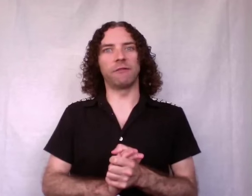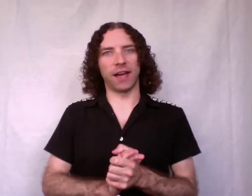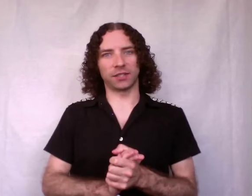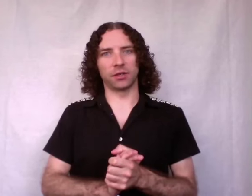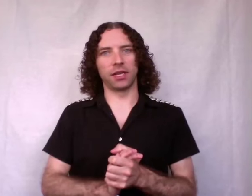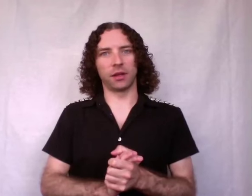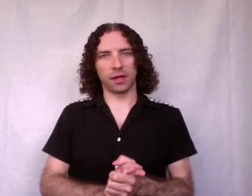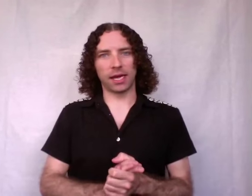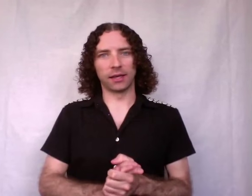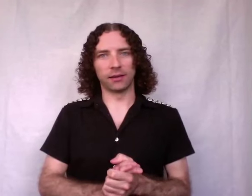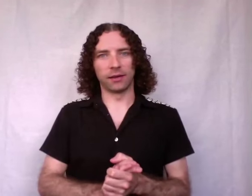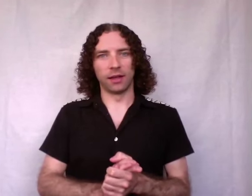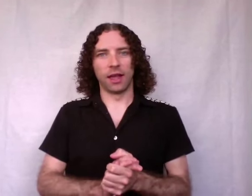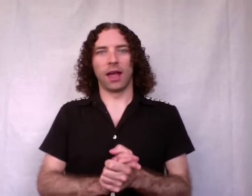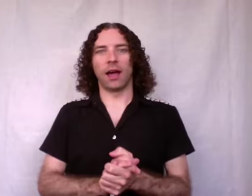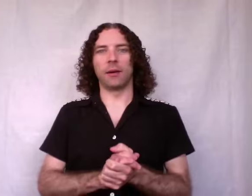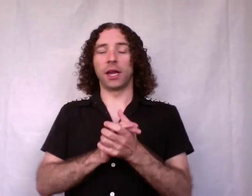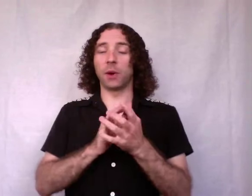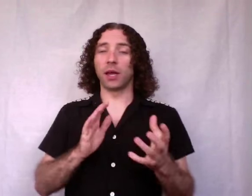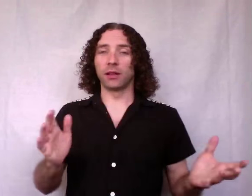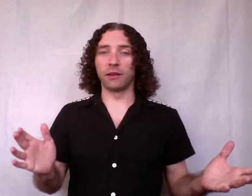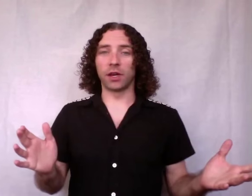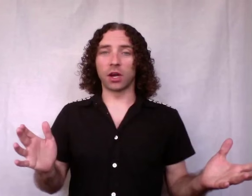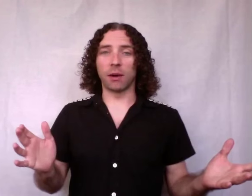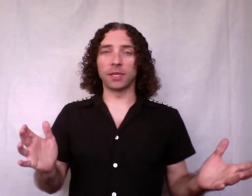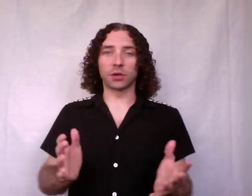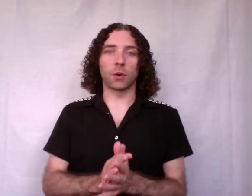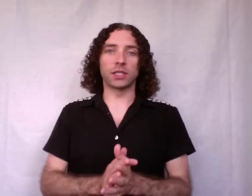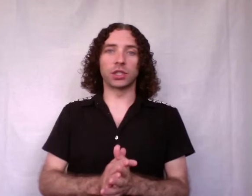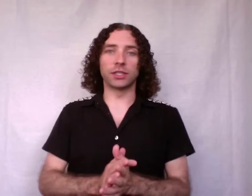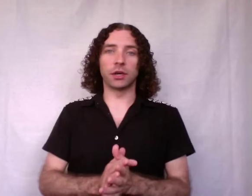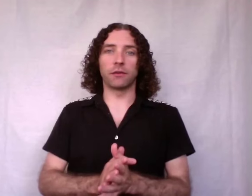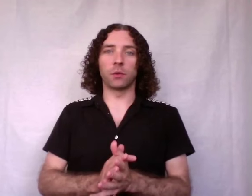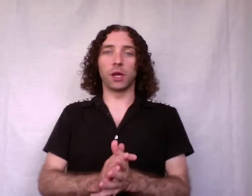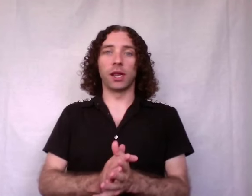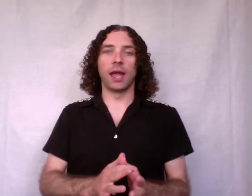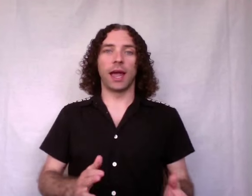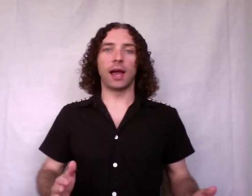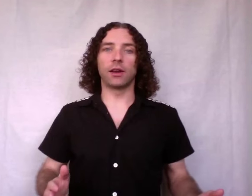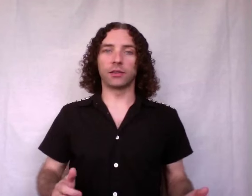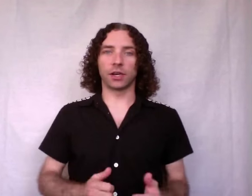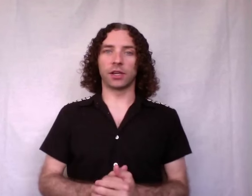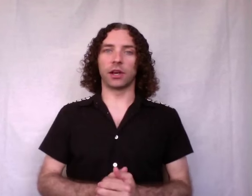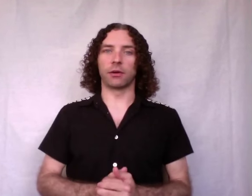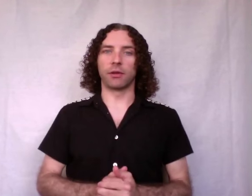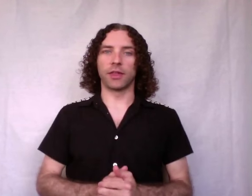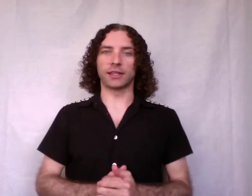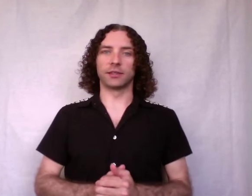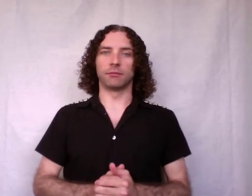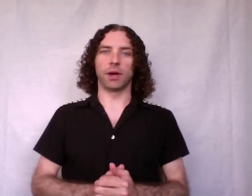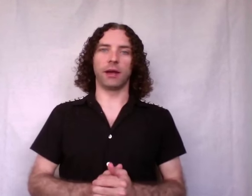faster than you think. Anyway, leave any comments or questions here, if you will. And I'll talk to you later. Thanks. Bye.